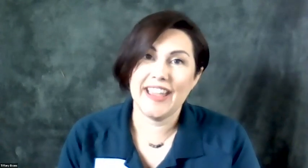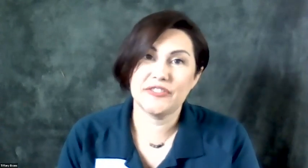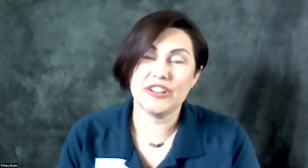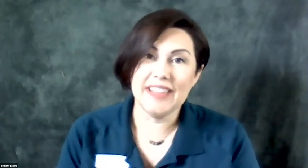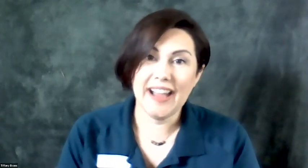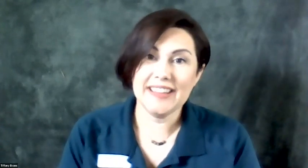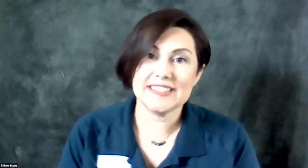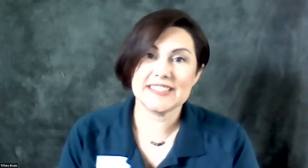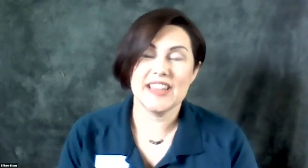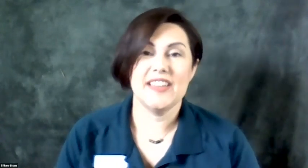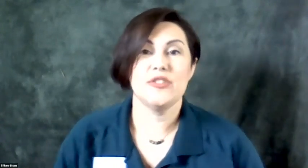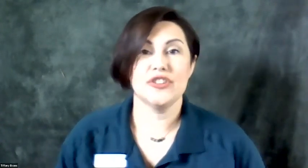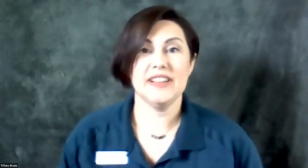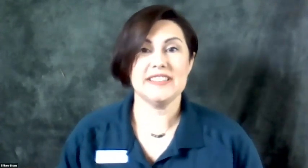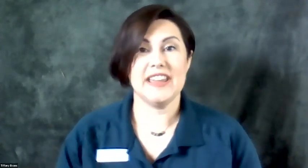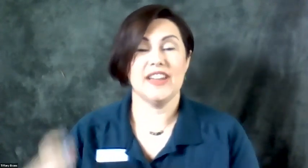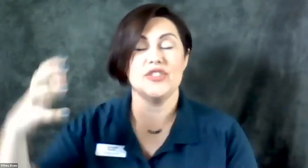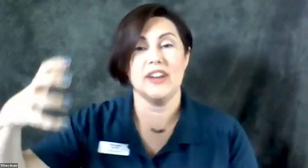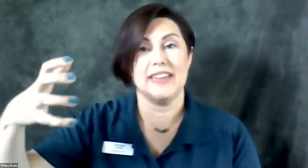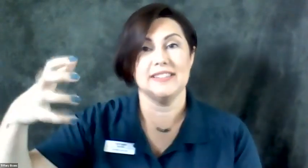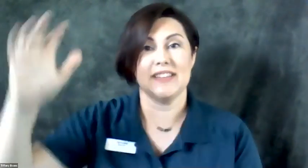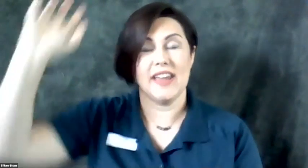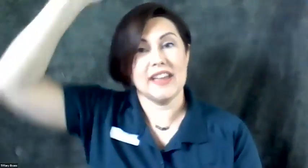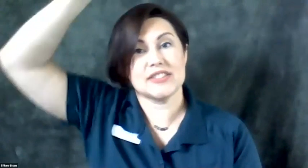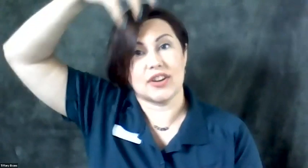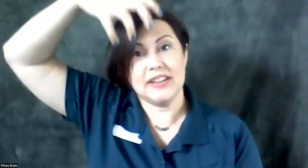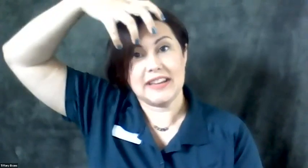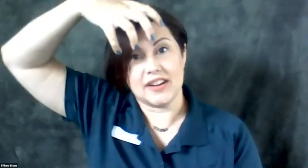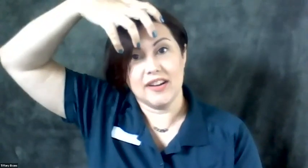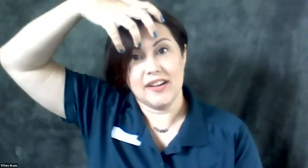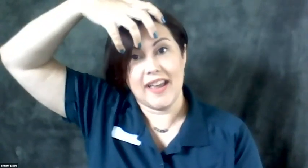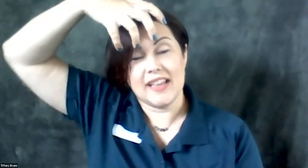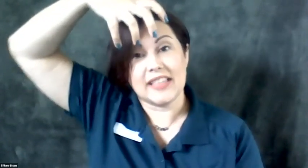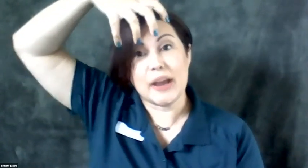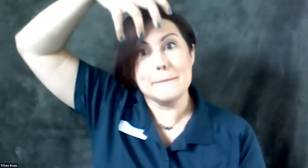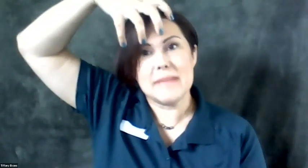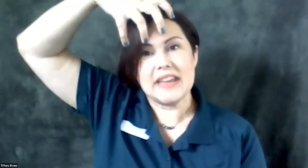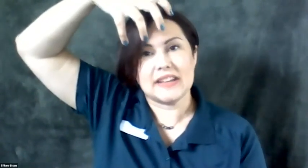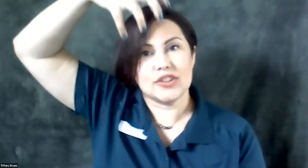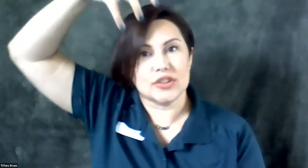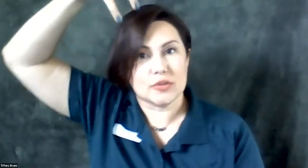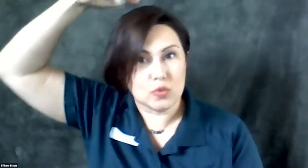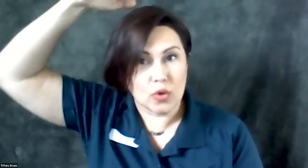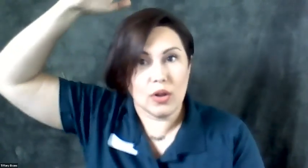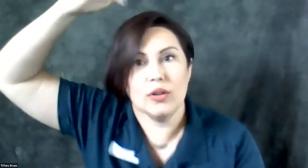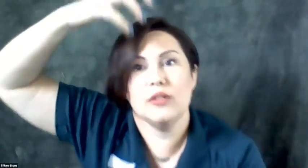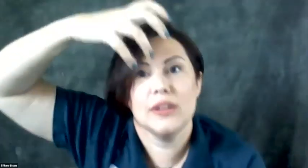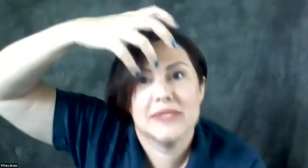for lions, you're going to take your hand and start it here like a mane and you're going to roll. I'm going to scoot